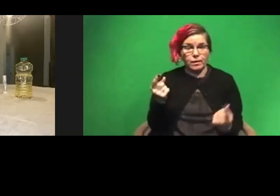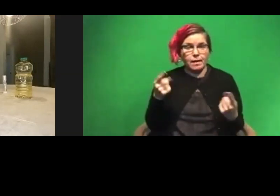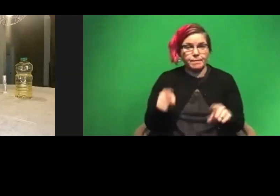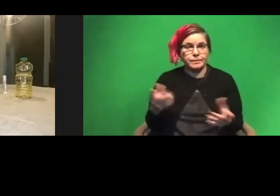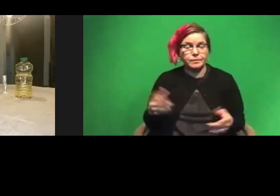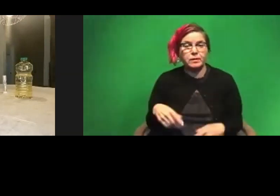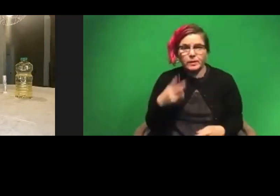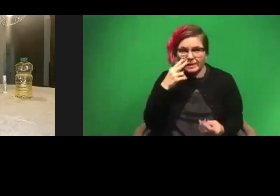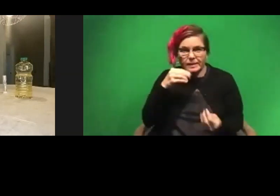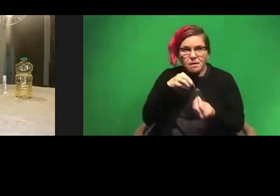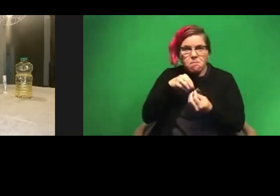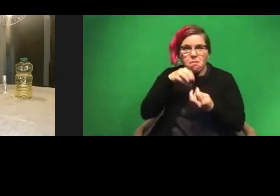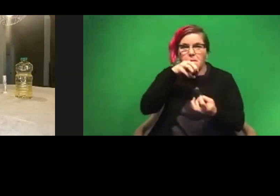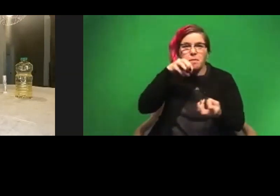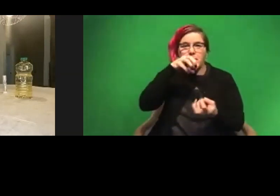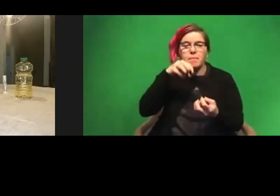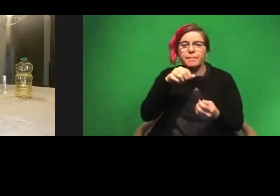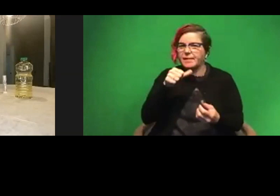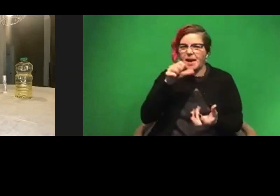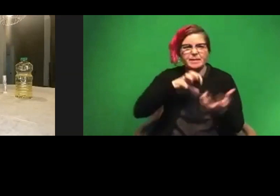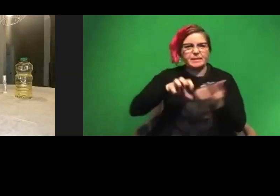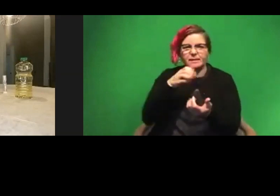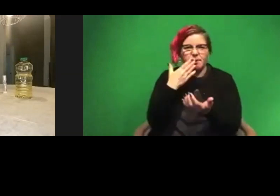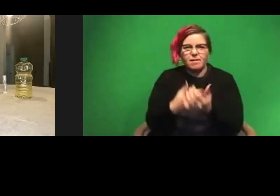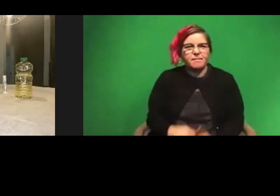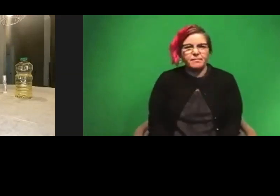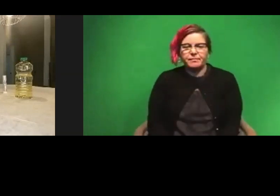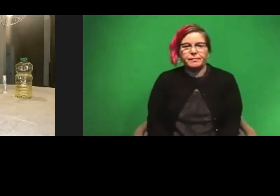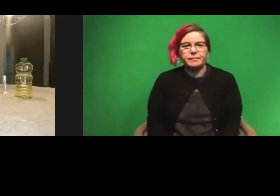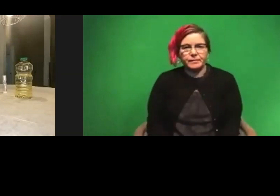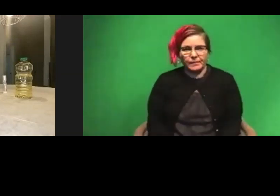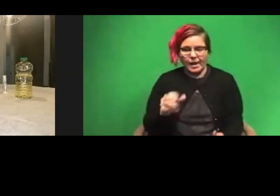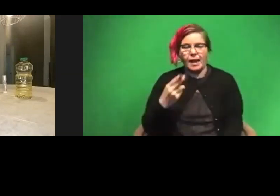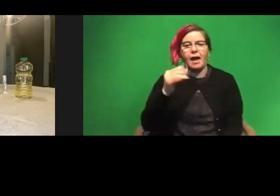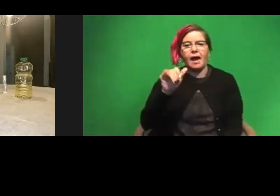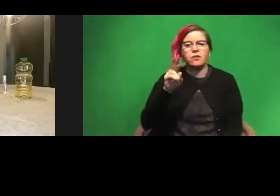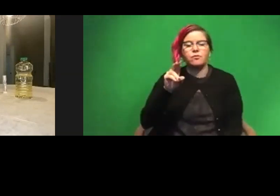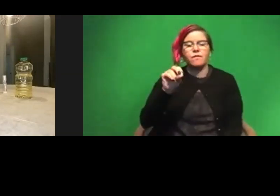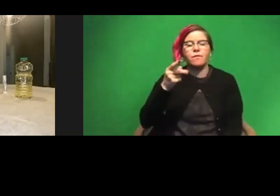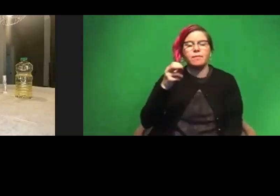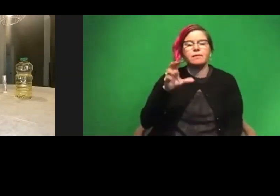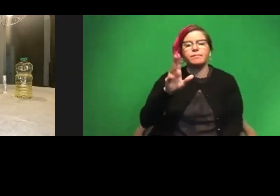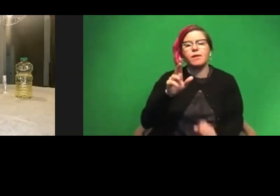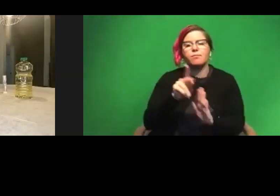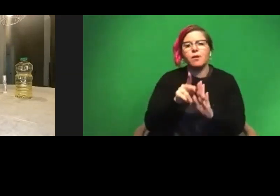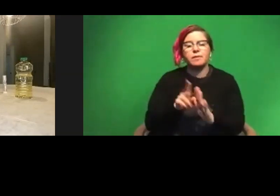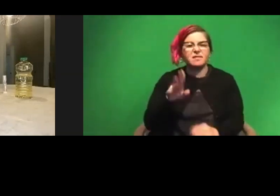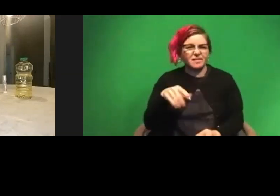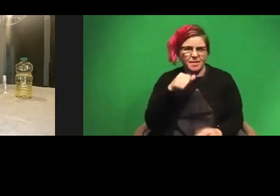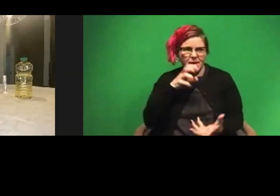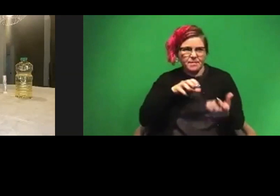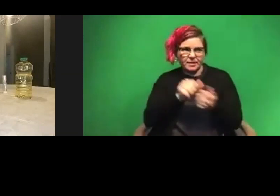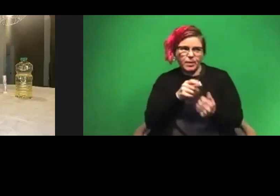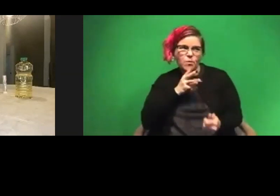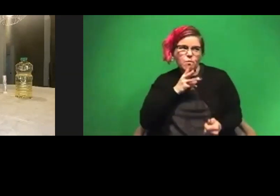effect where they're not mixing well. That's that hydrophobic property basically saying, hey, I'm not mixing with this water